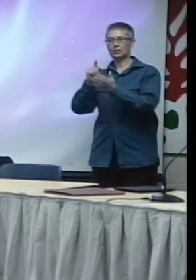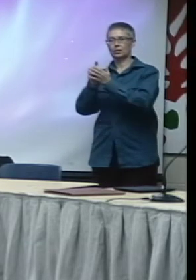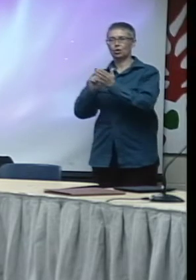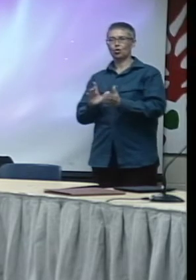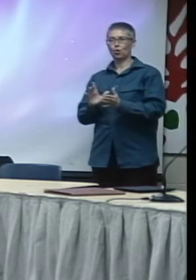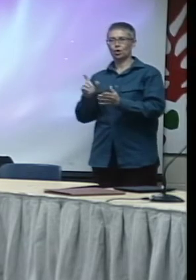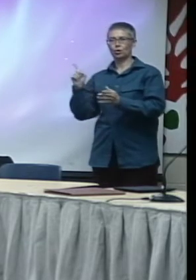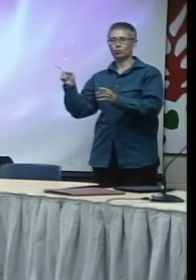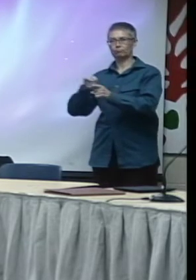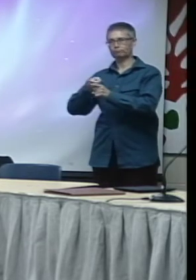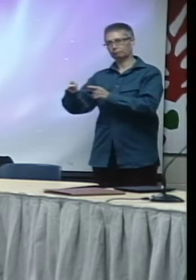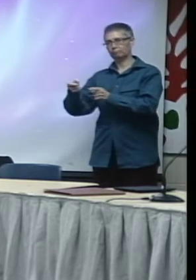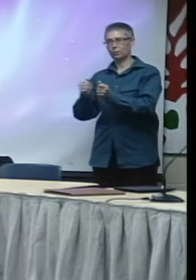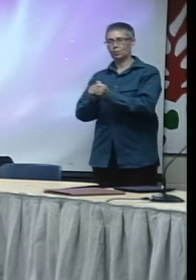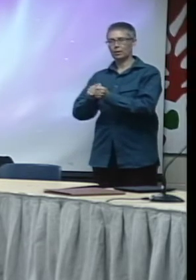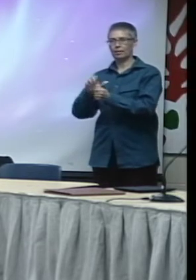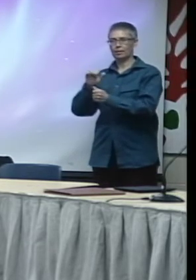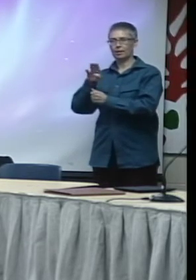cable television.